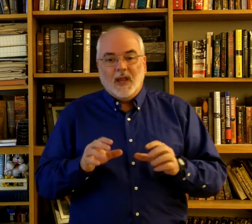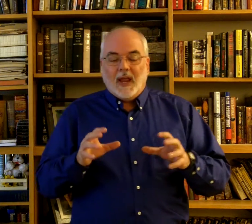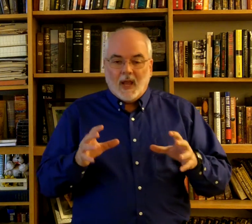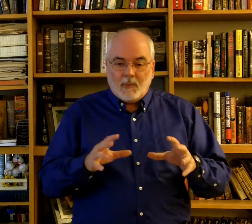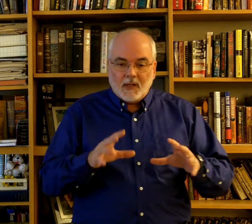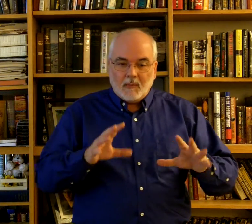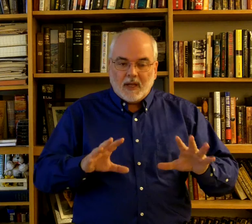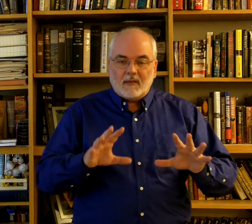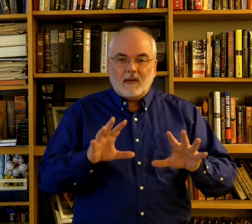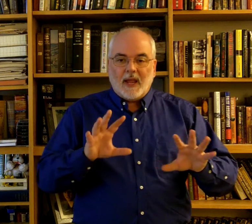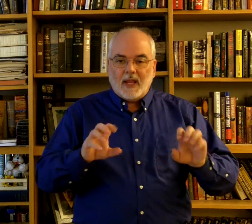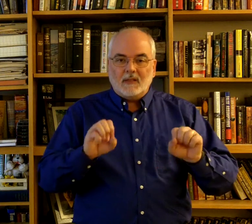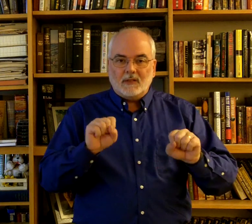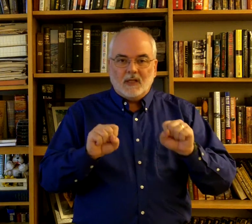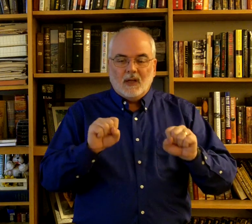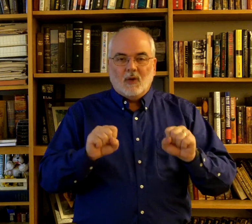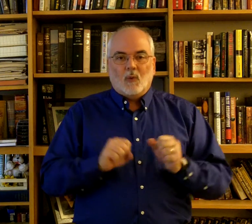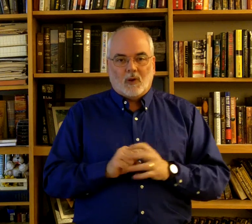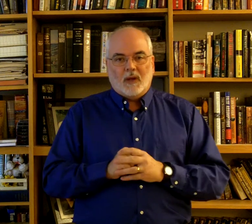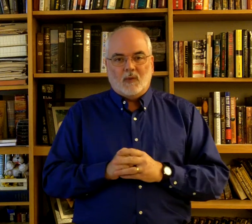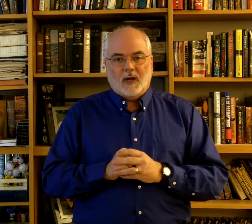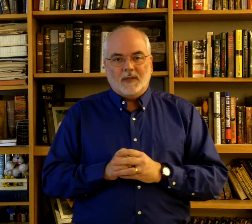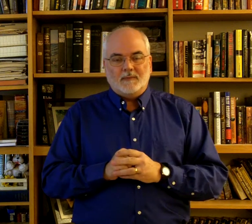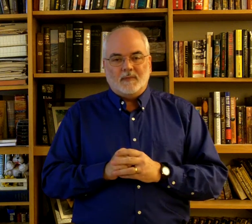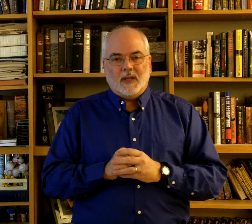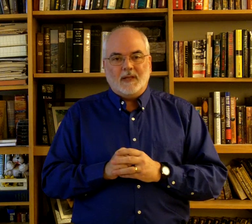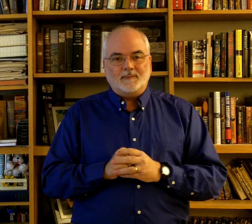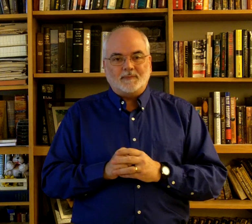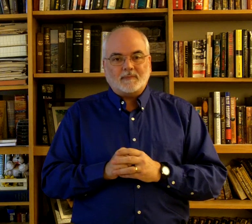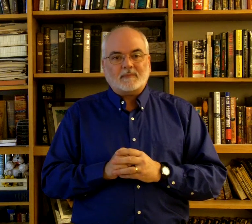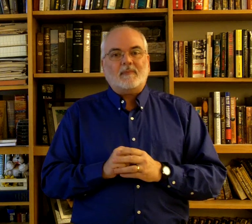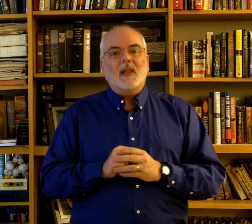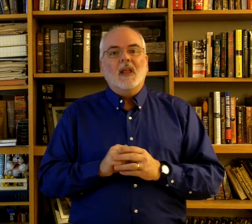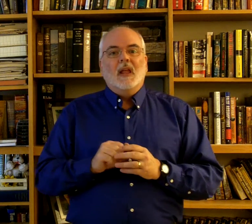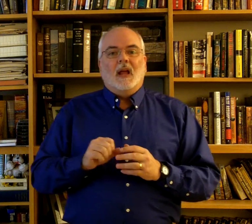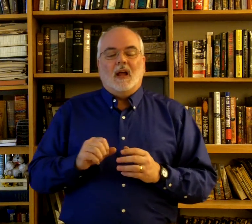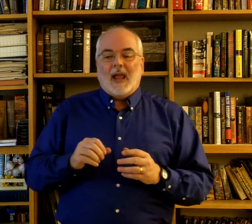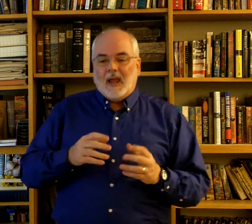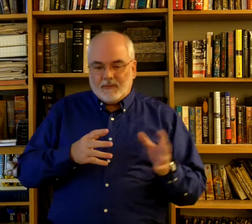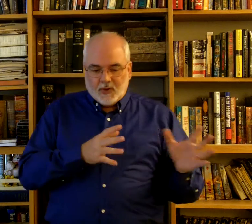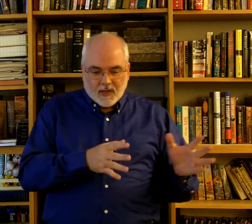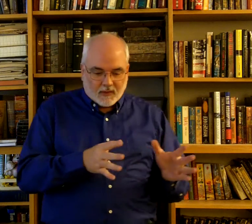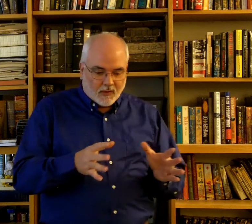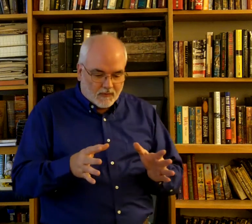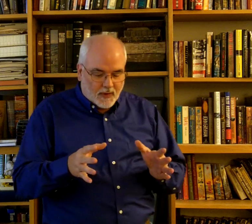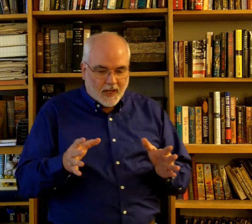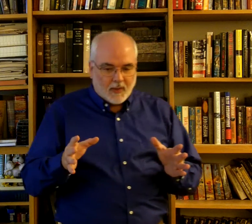helping them get their hands working right. Okay? After you get through the vocabulary,